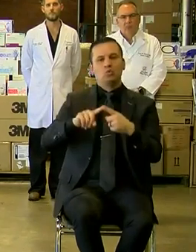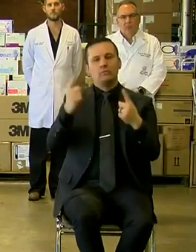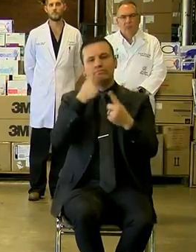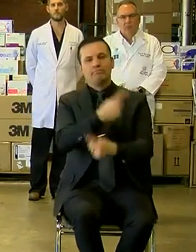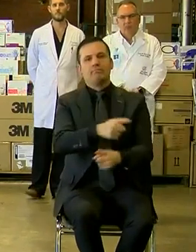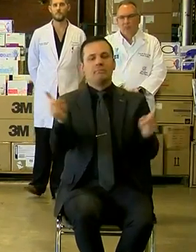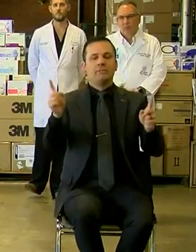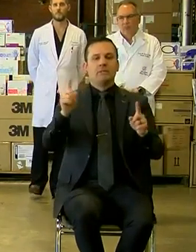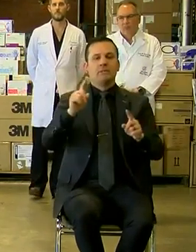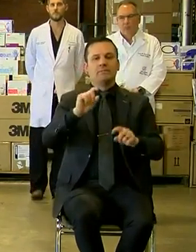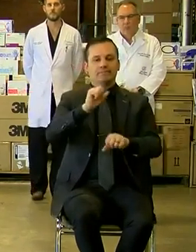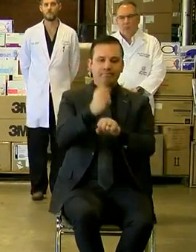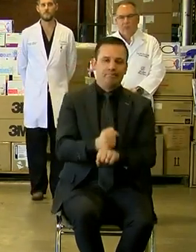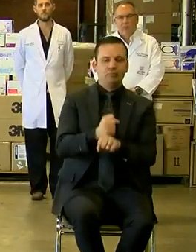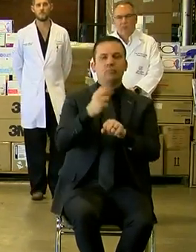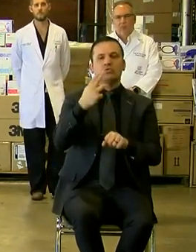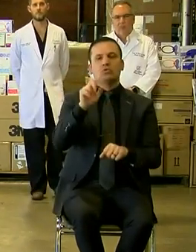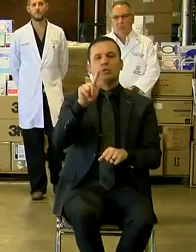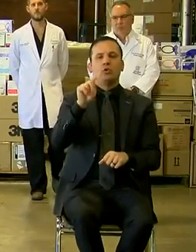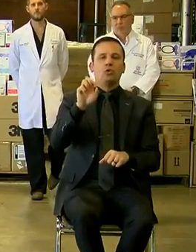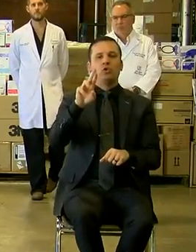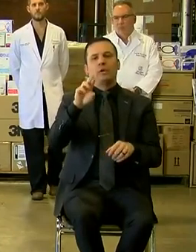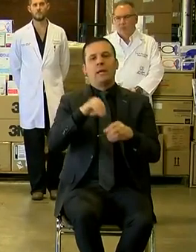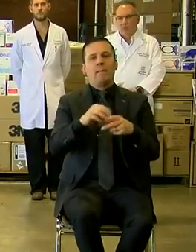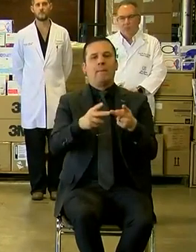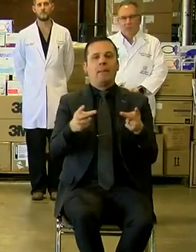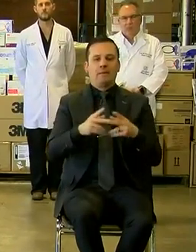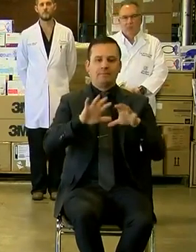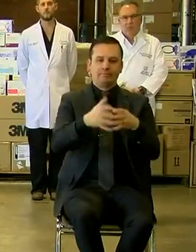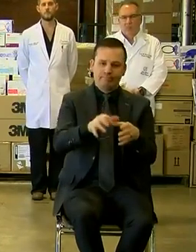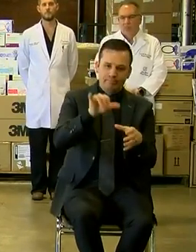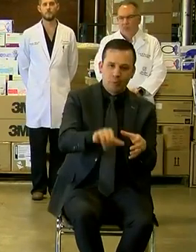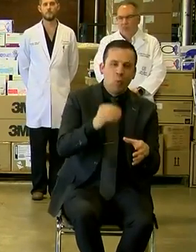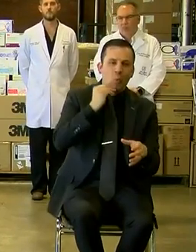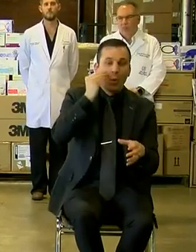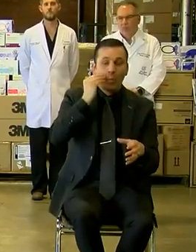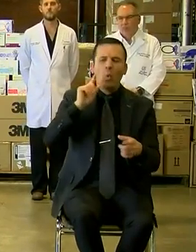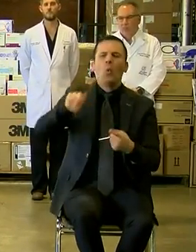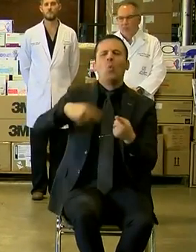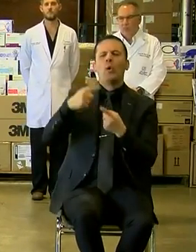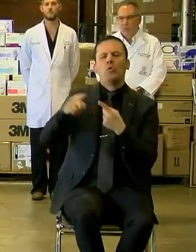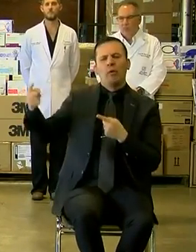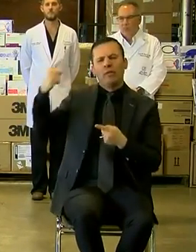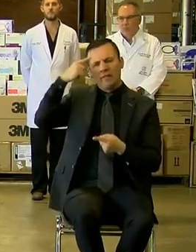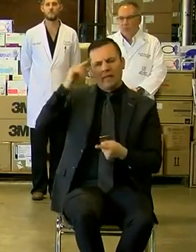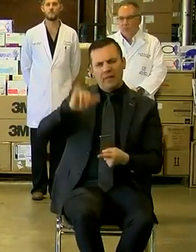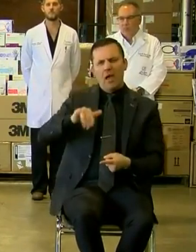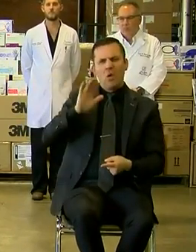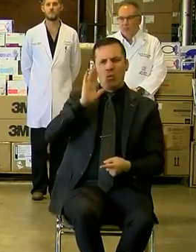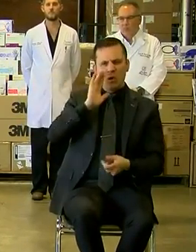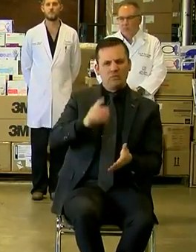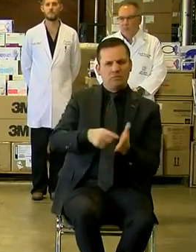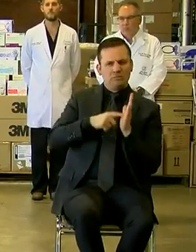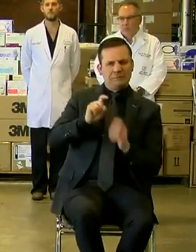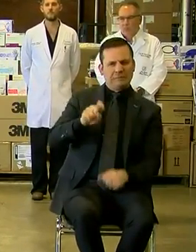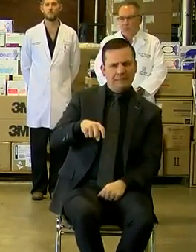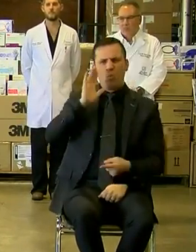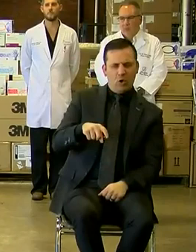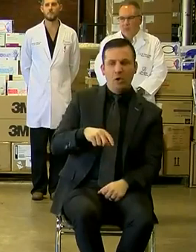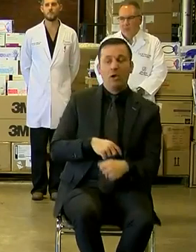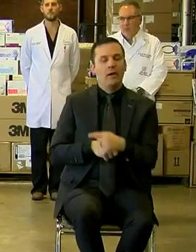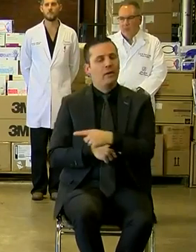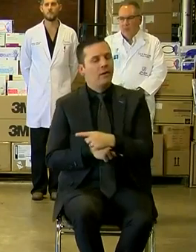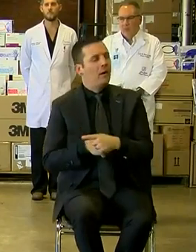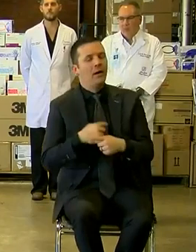shelter-in-place order. At what time do you think that that connects to the duration? Again, the order that I issued